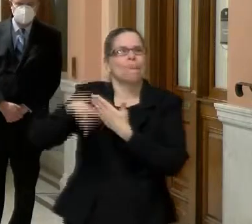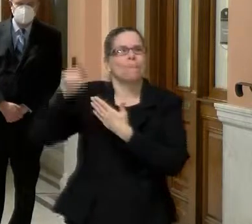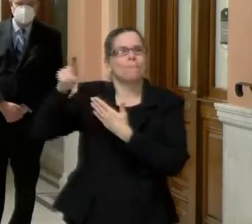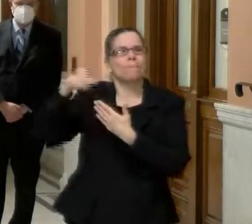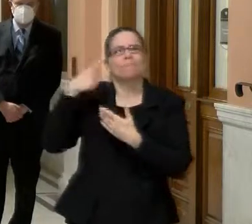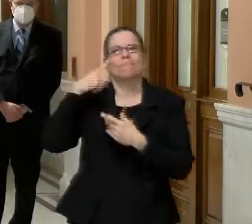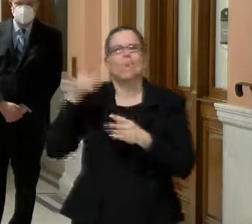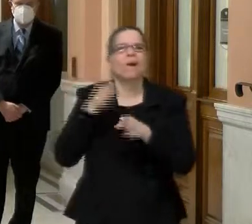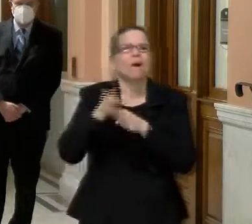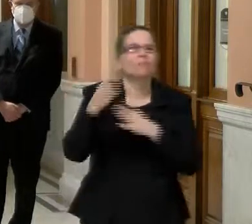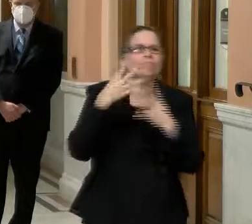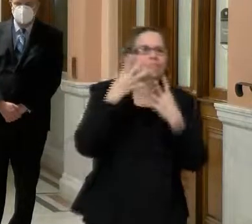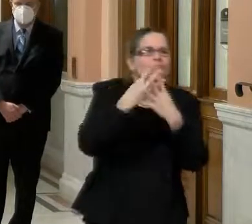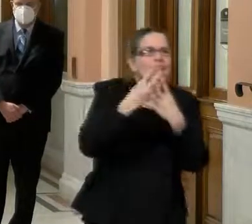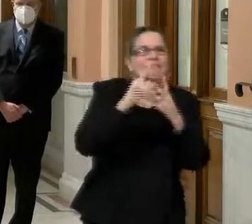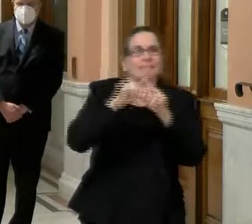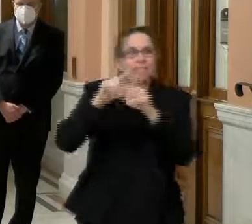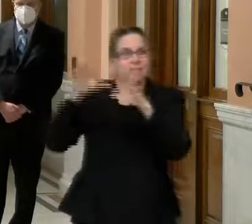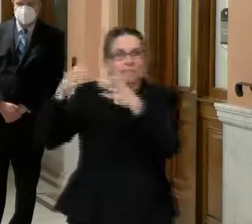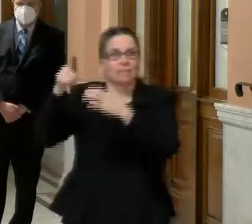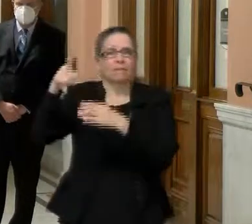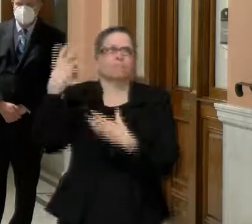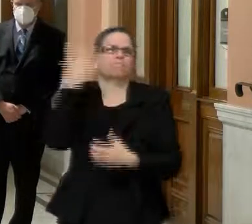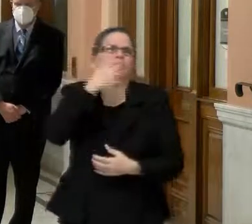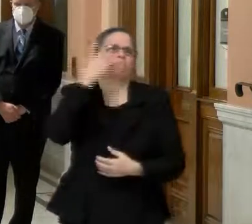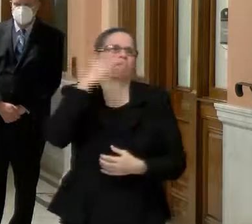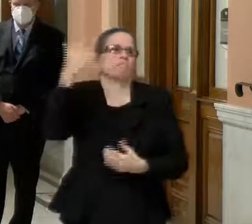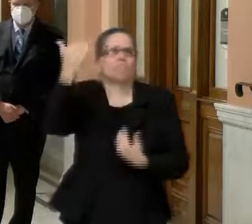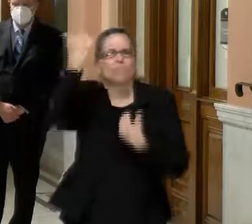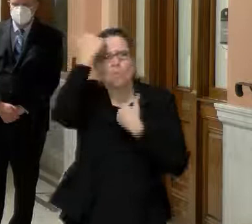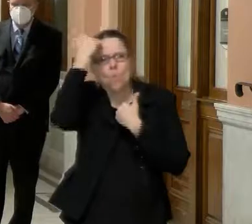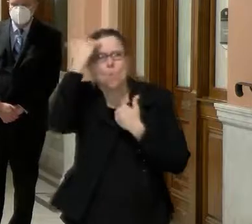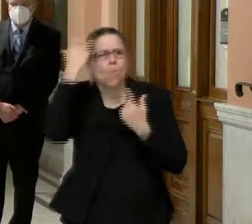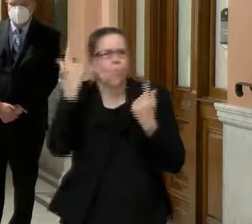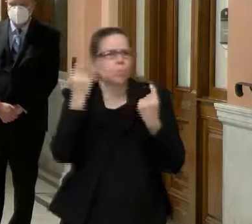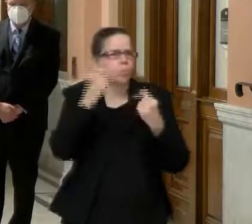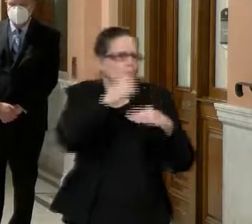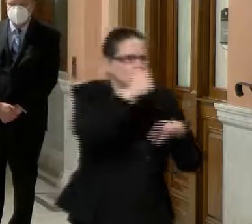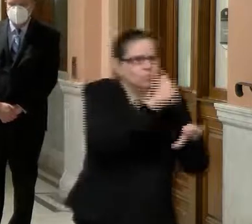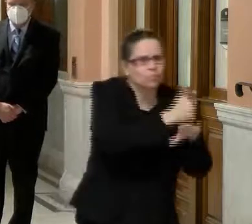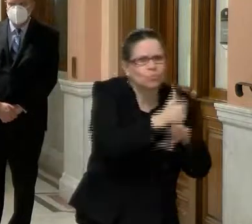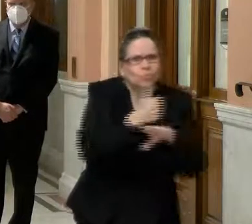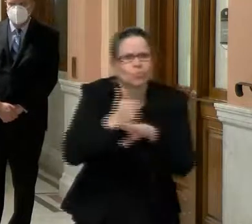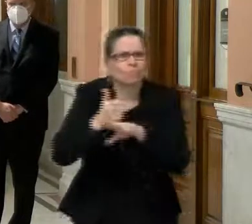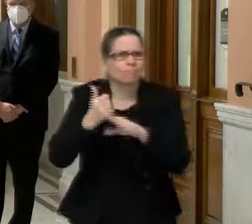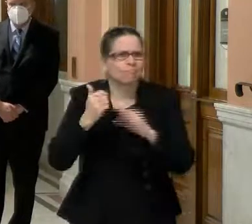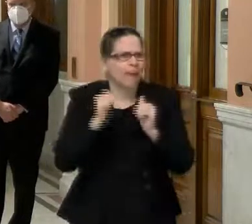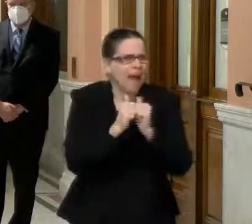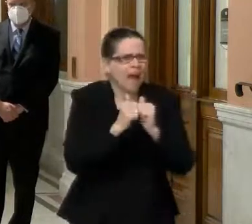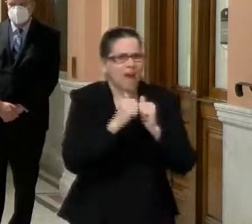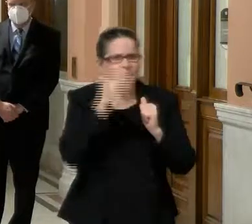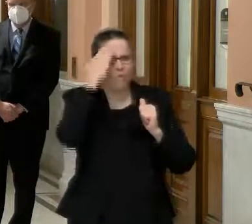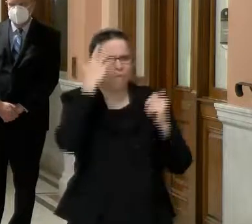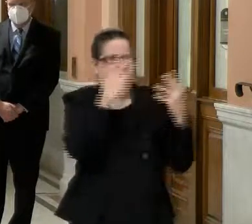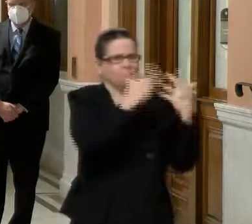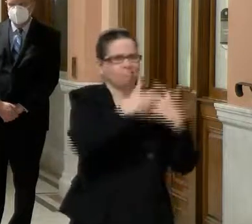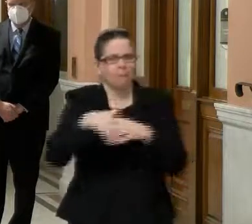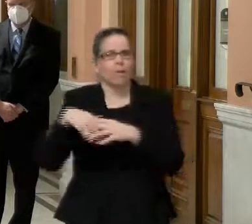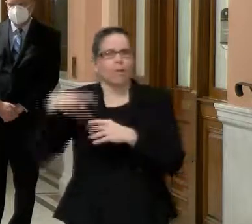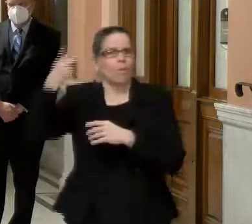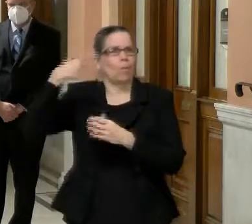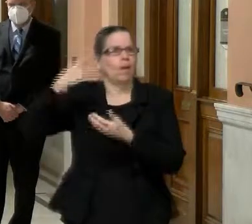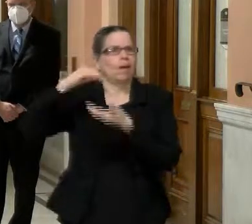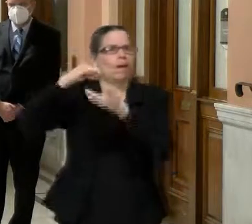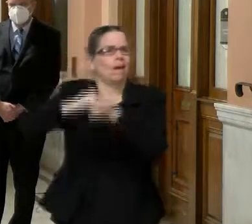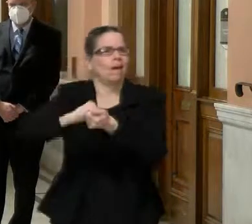They have a lot of expertise at standing up these kind of, uh, efforts. So they're one of the partners that's at the table that